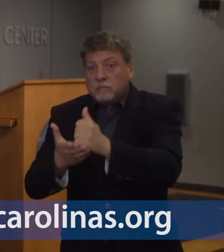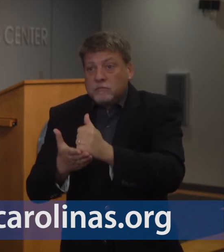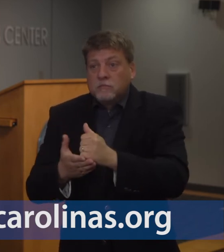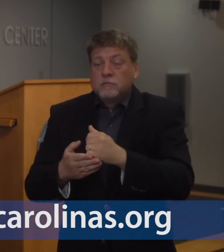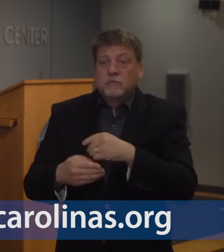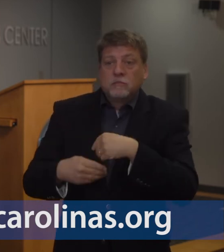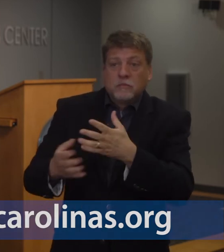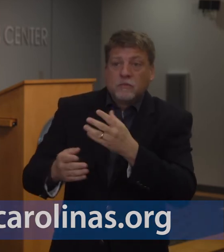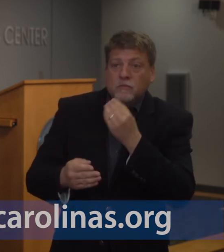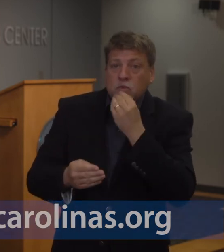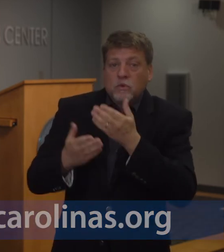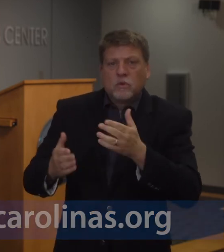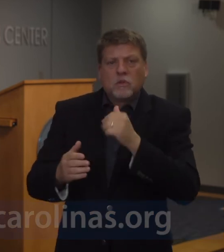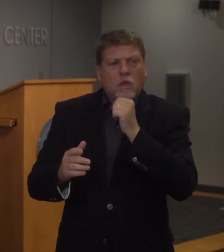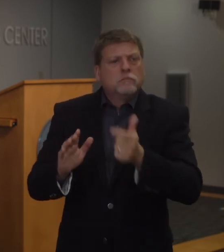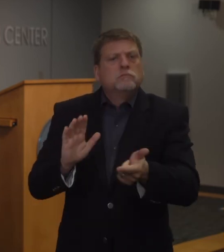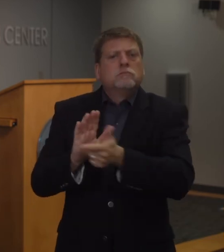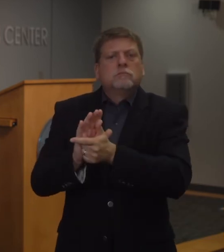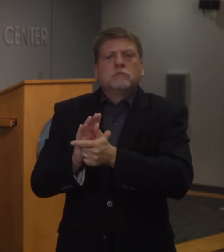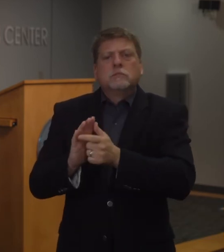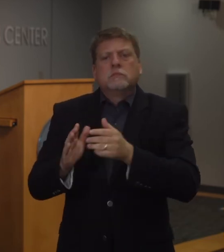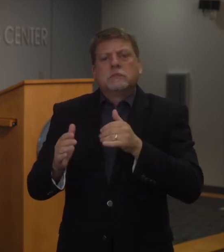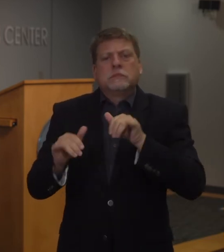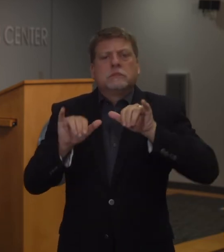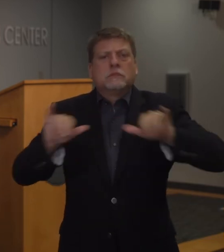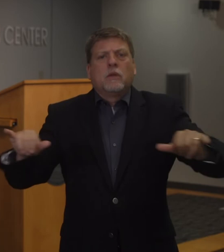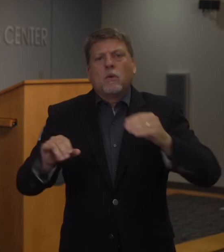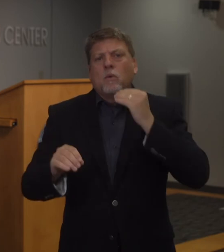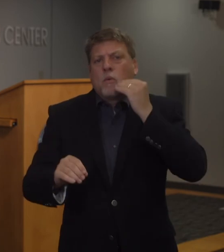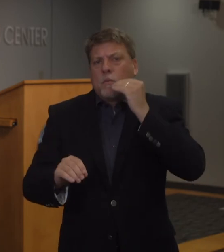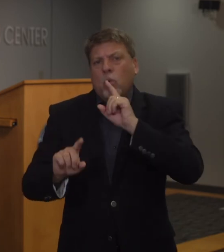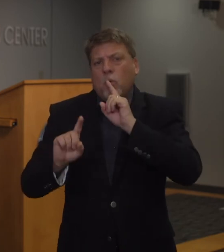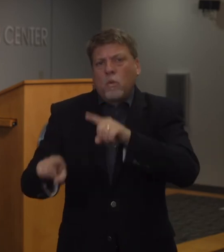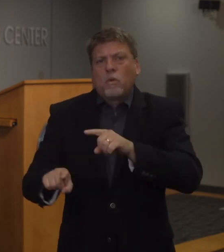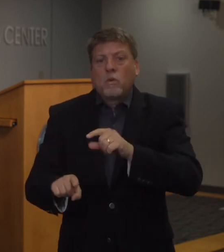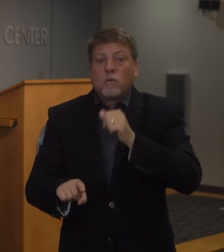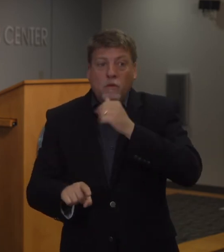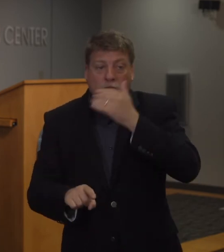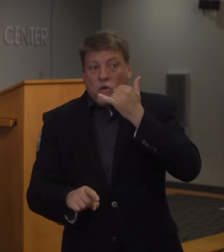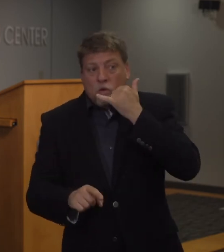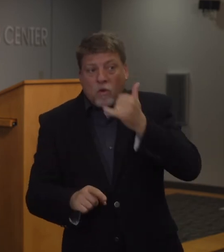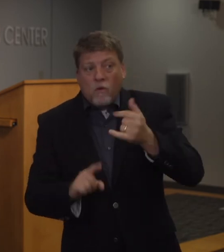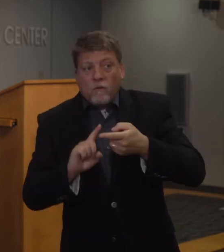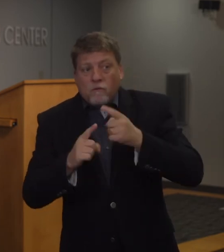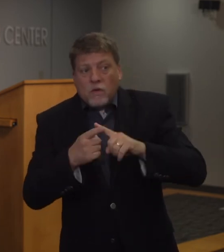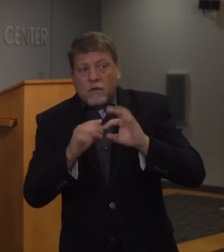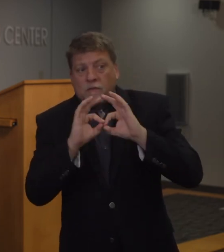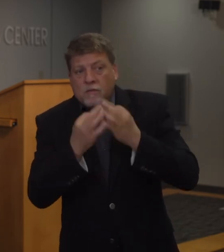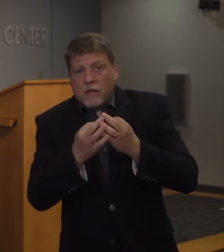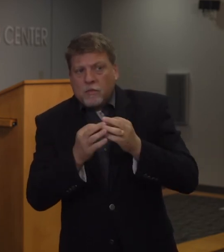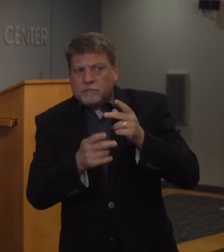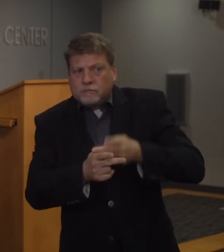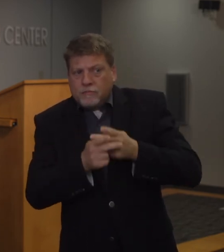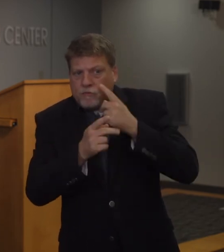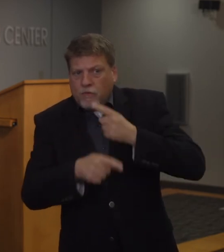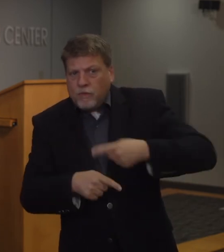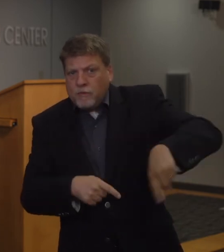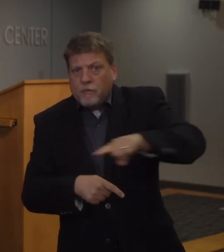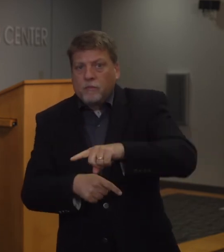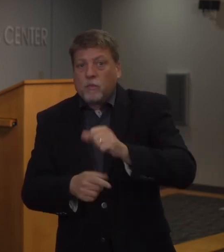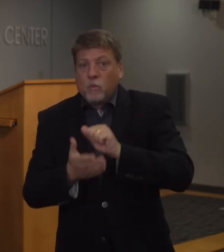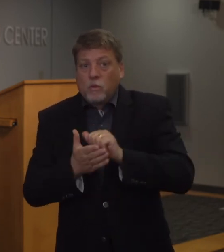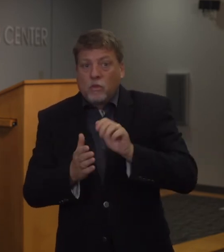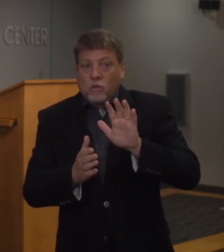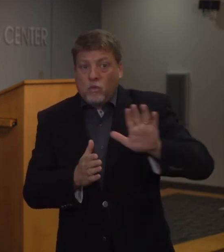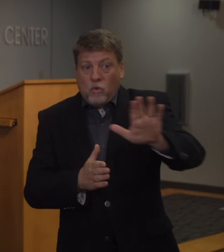considered a violation of the stay-at-home order. Don't forget to call your loved ones and look out for your friends and neighbors. With your help, we'll